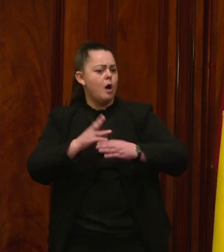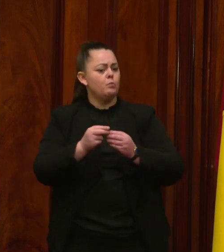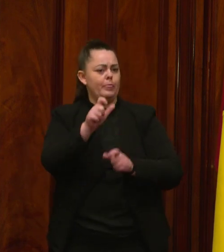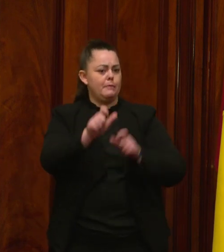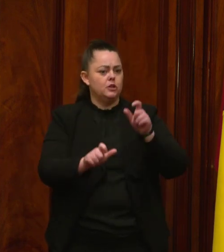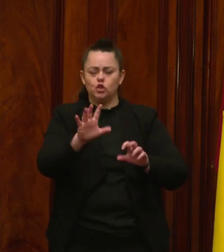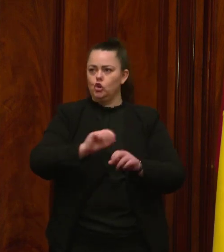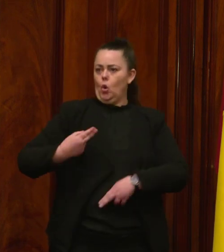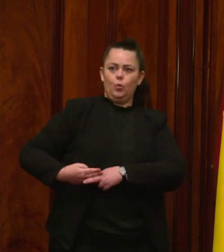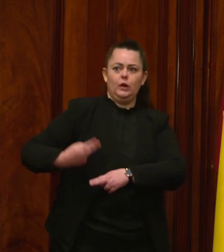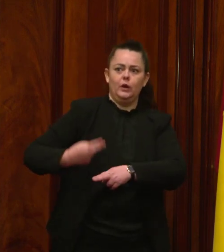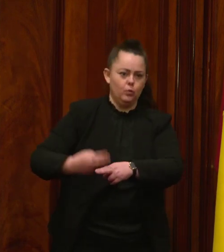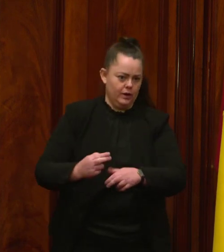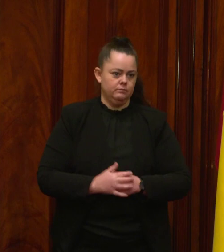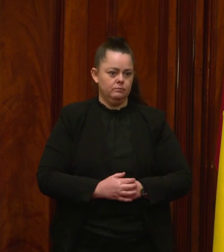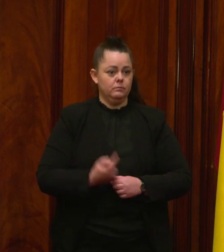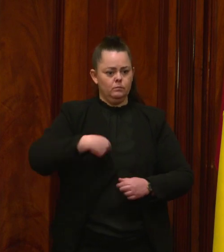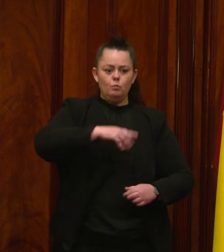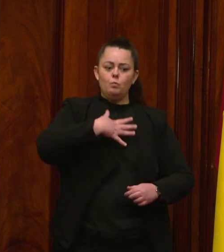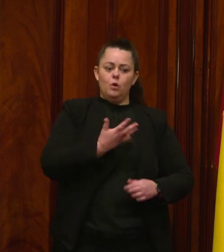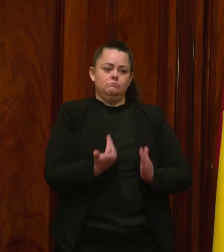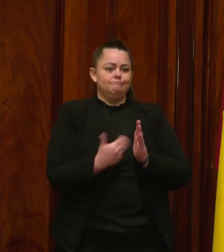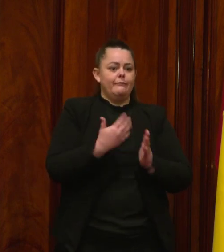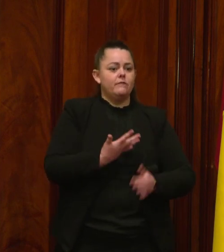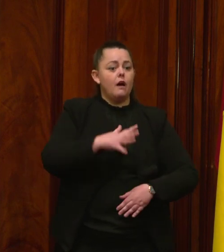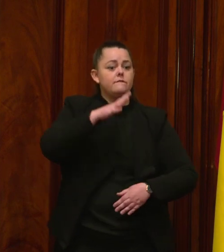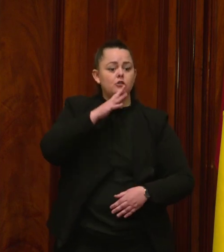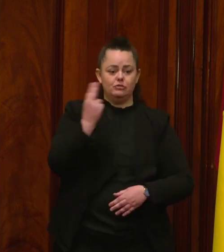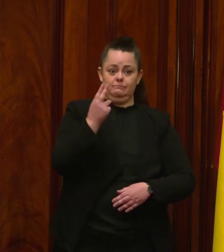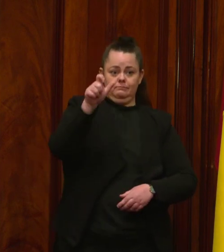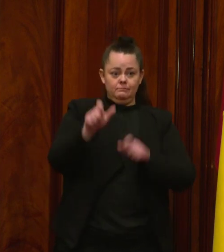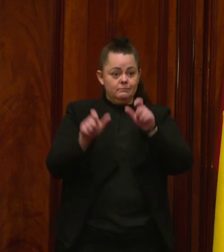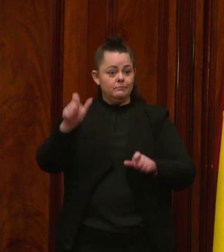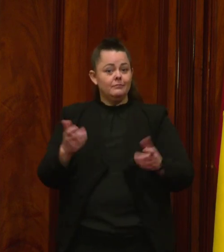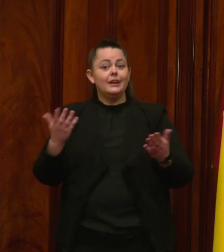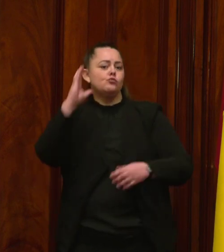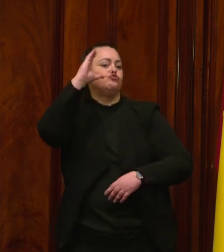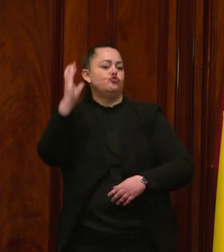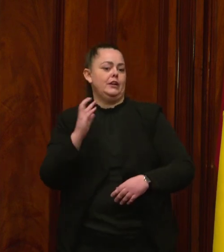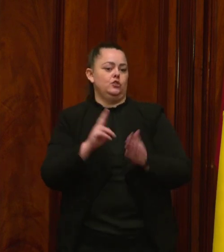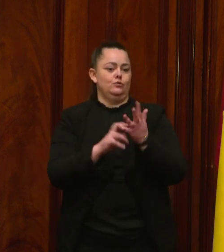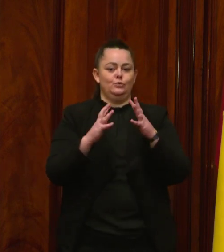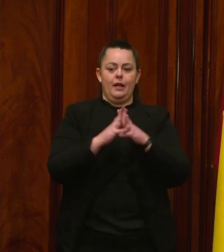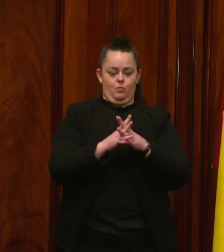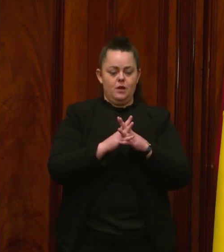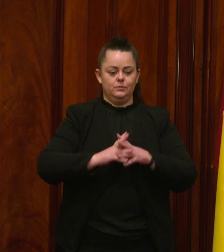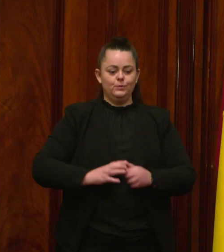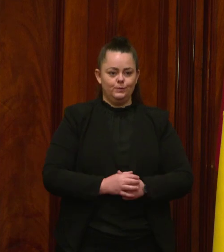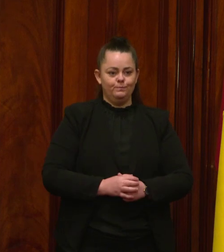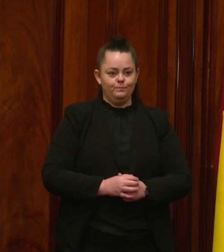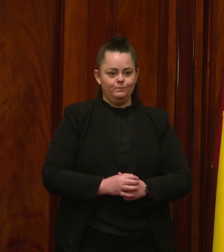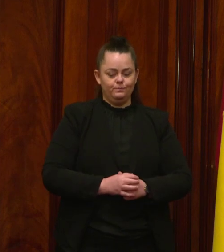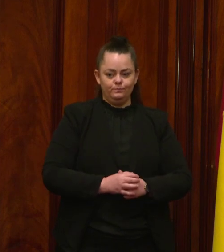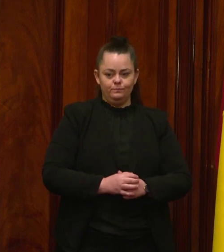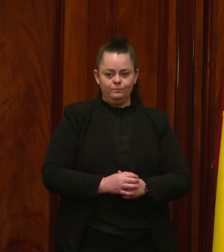rural and regional areas. Boosting the number of paramedics in rural and regional New South Wales was the very first major